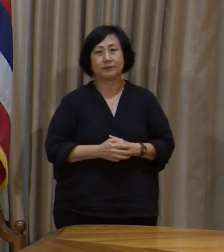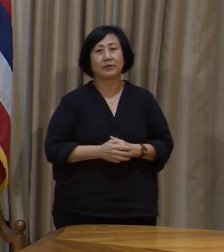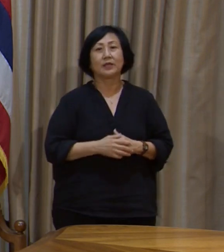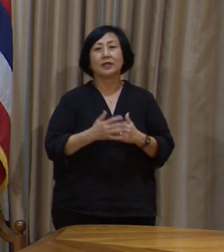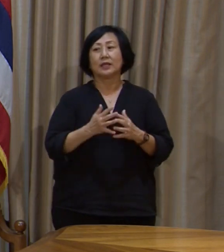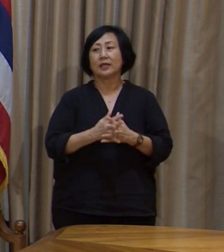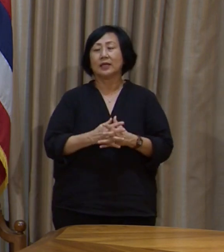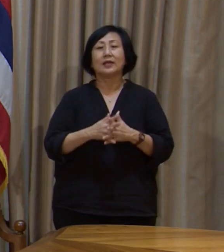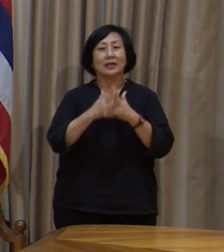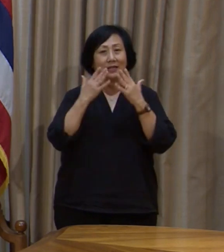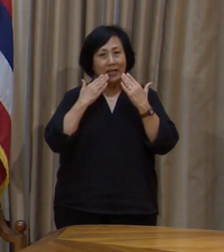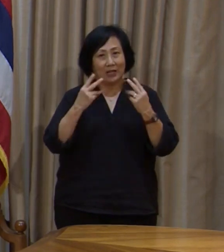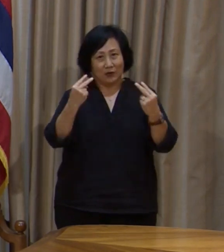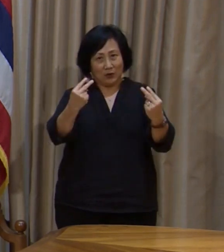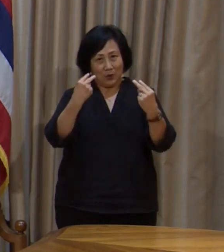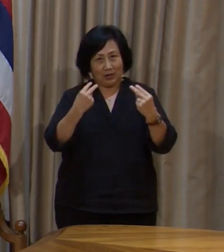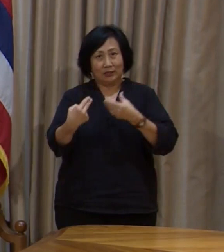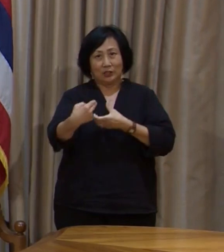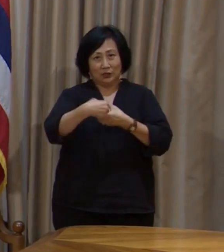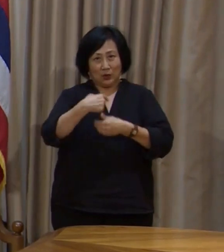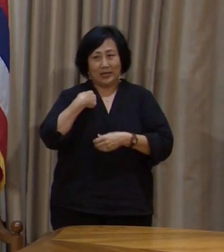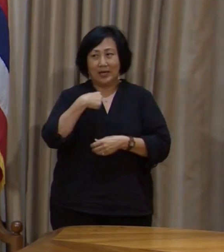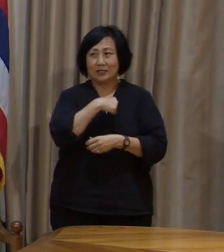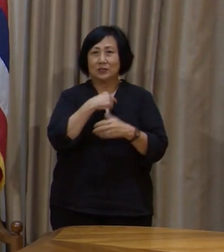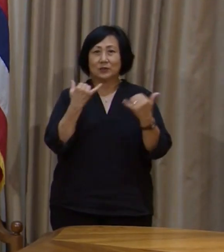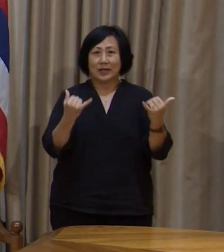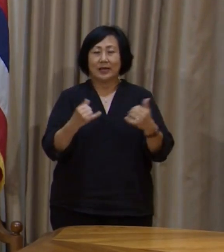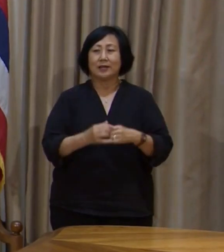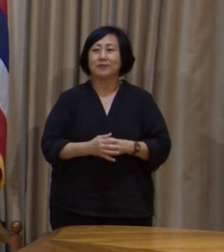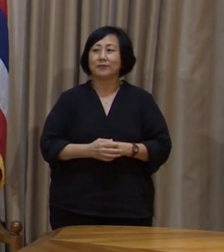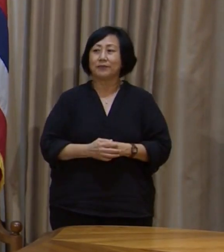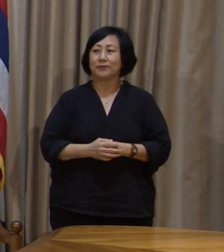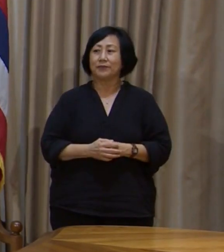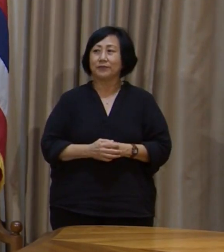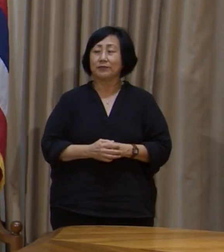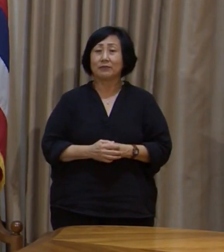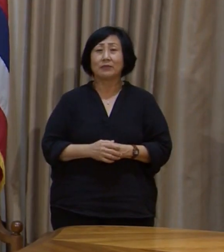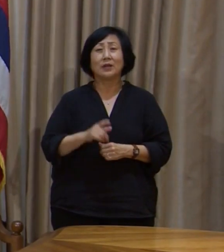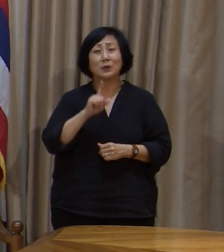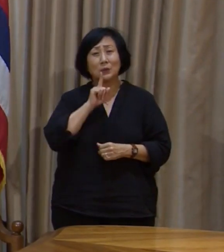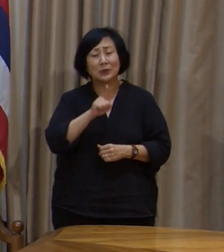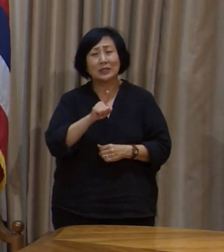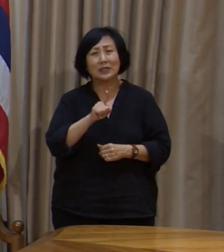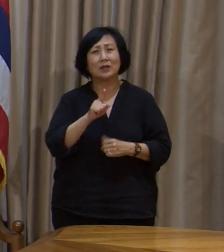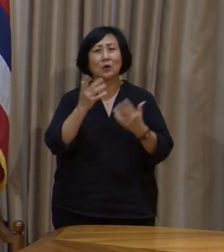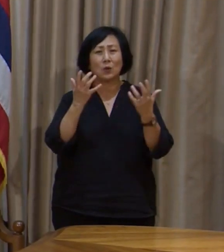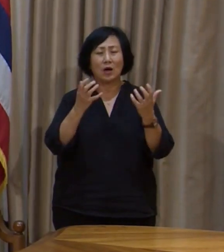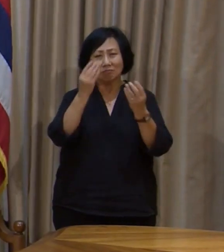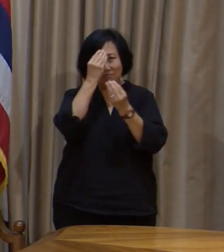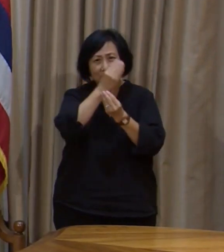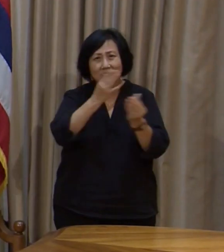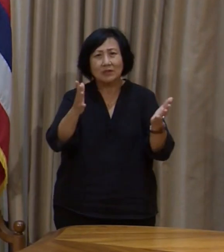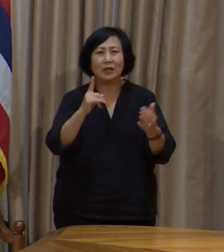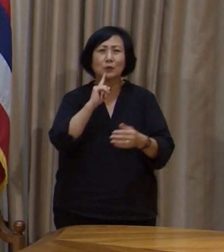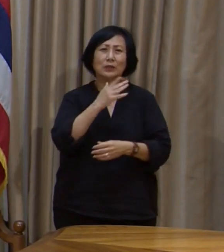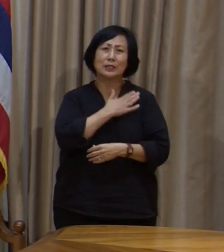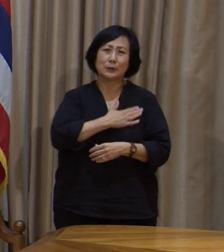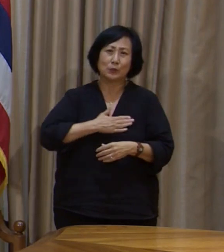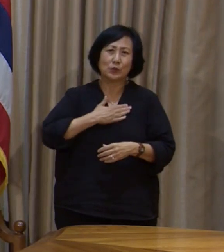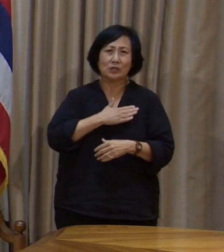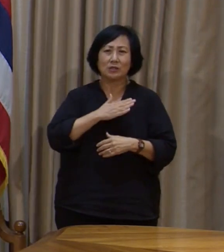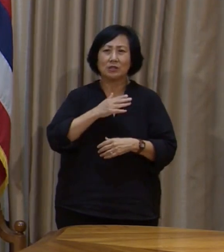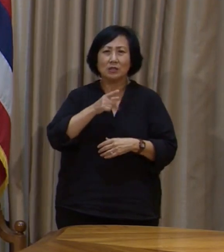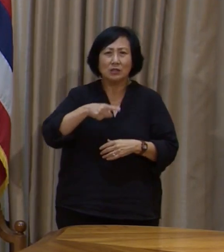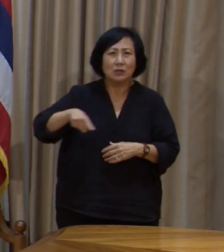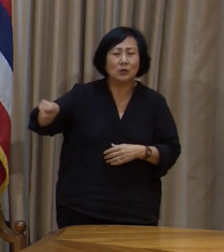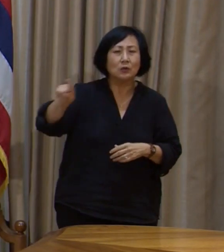So, thank you for joining us today. I really do want to say I appreciate all